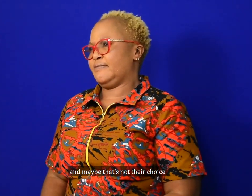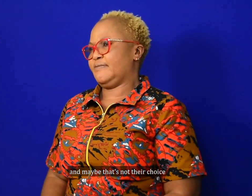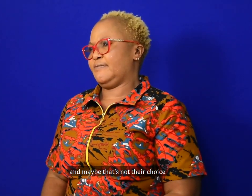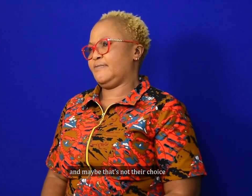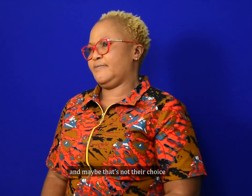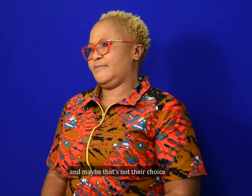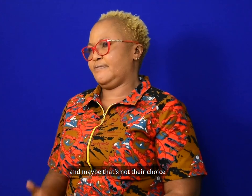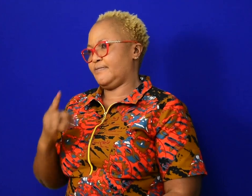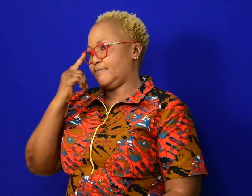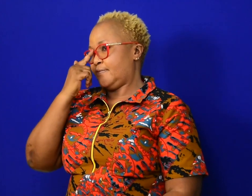choice.